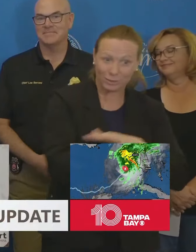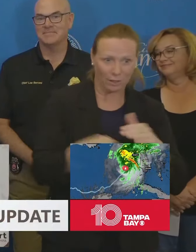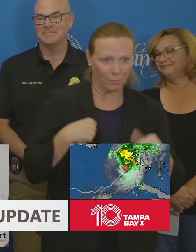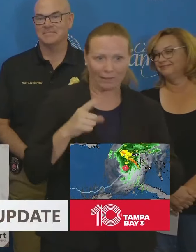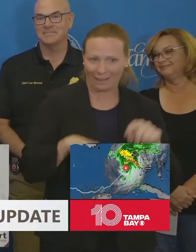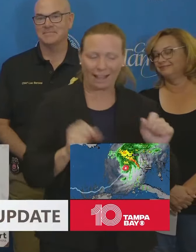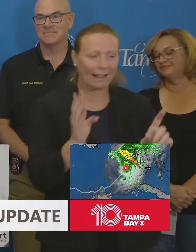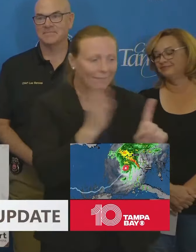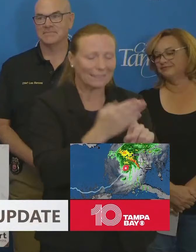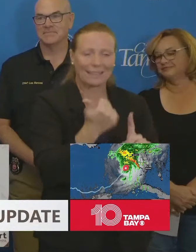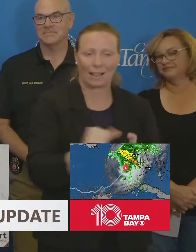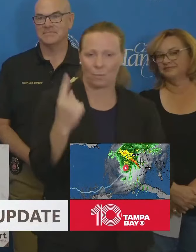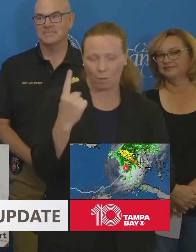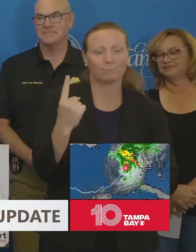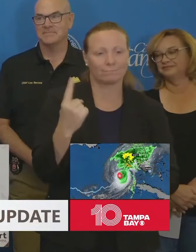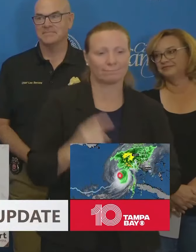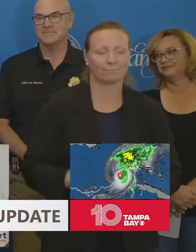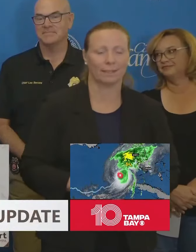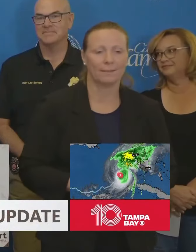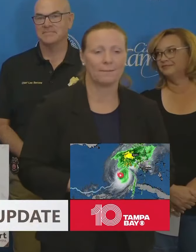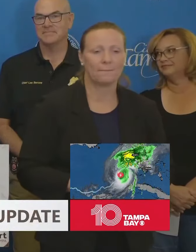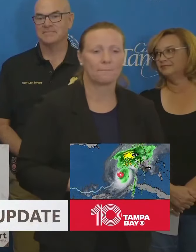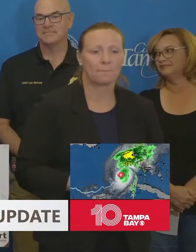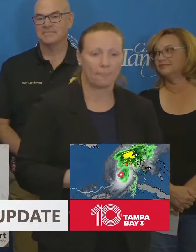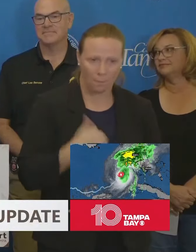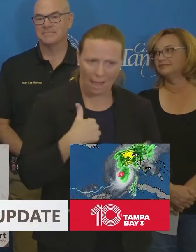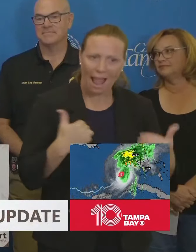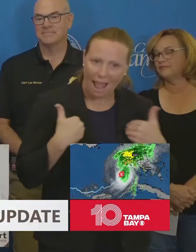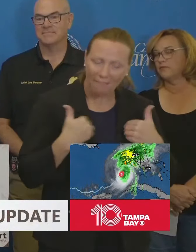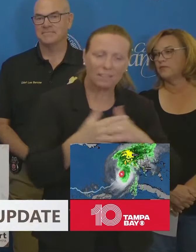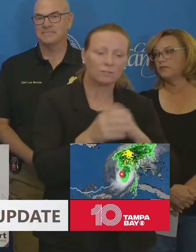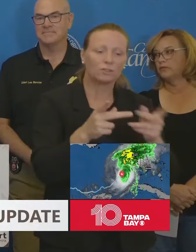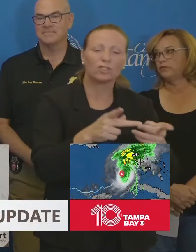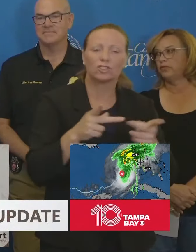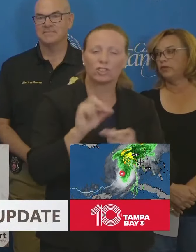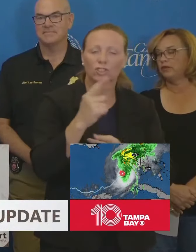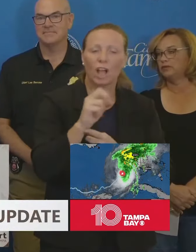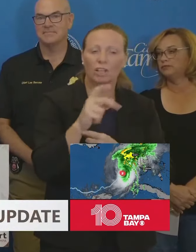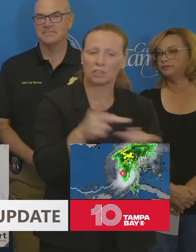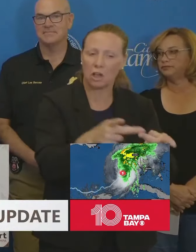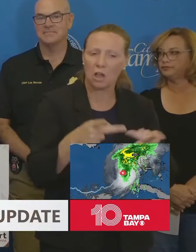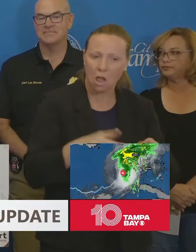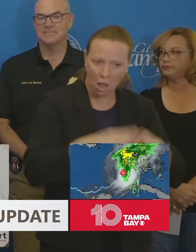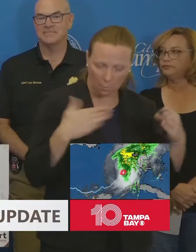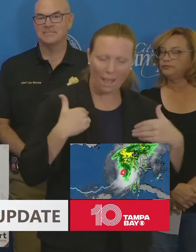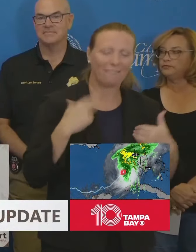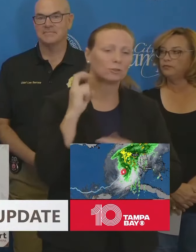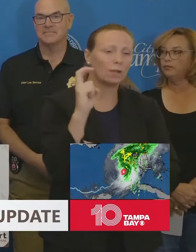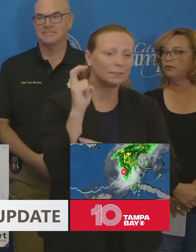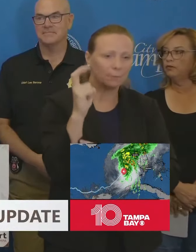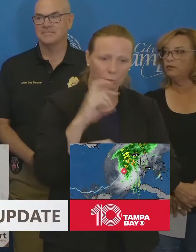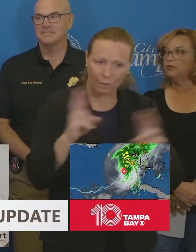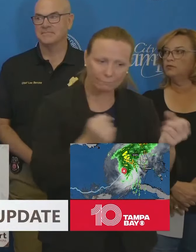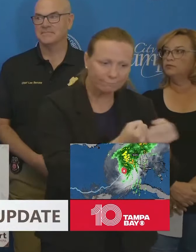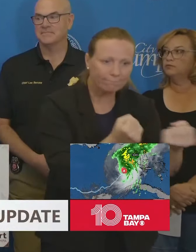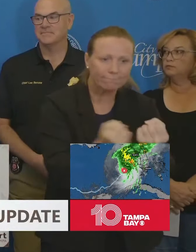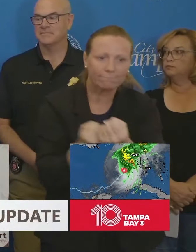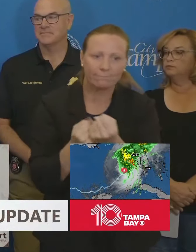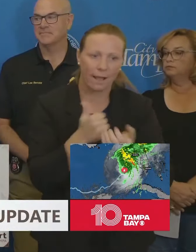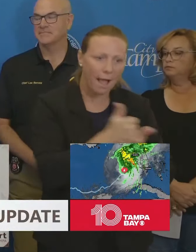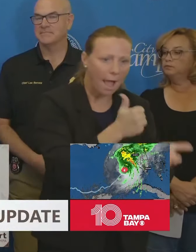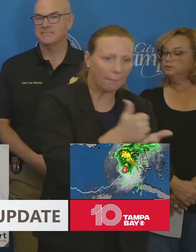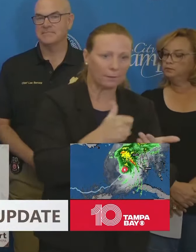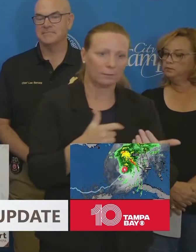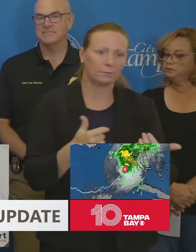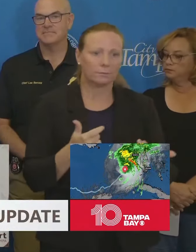So please, please, please, we have open shelters. We have transportation. We have what you need to get out of harm's way. You just